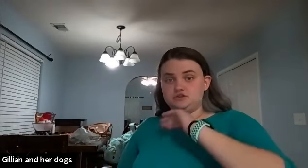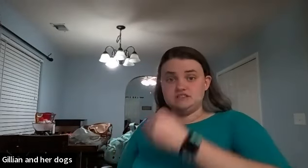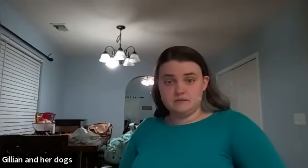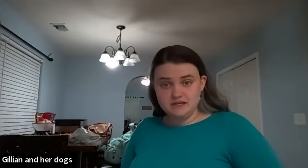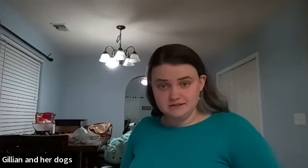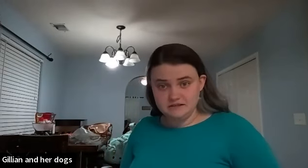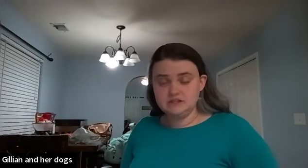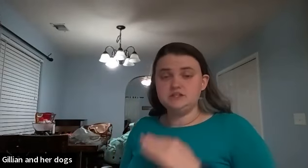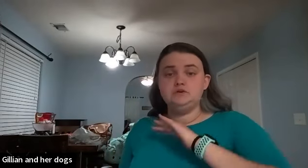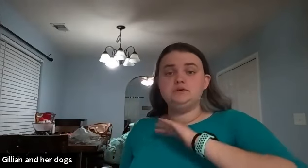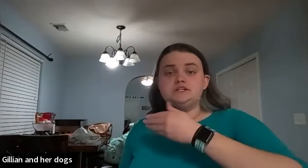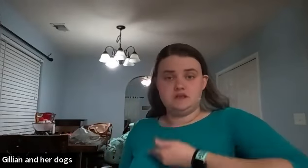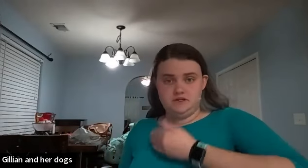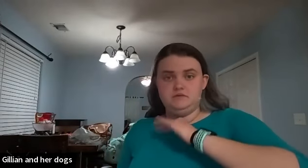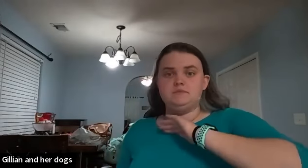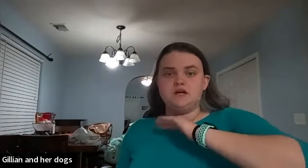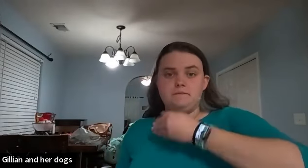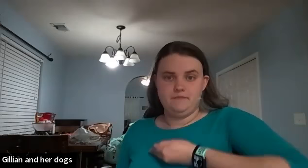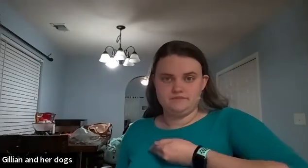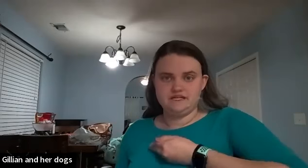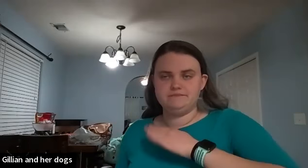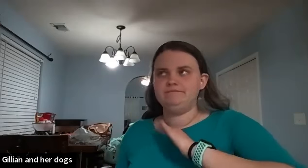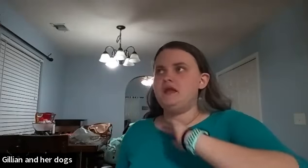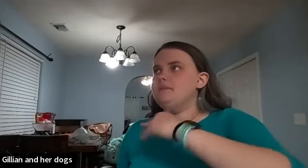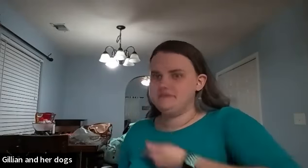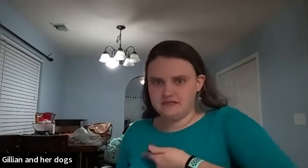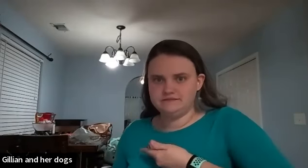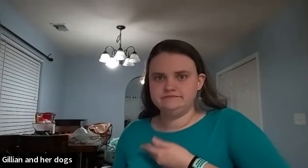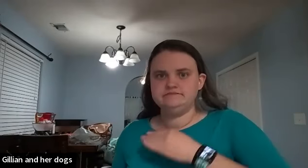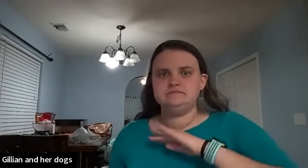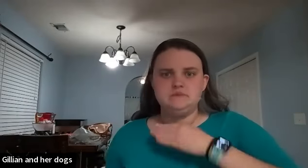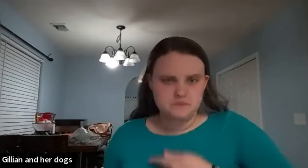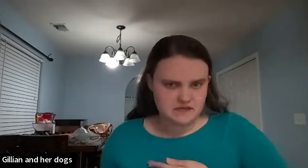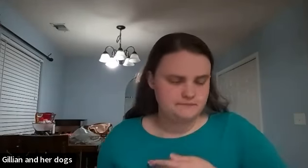your stomach you do it just up here up top upset i'm upset upset